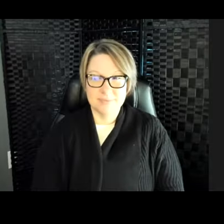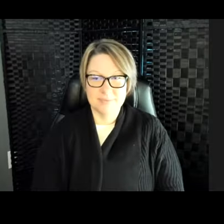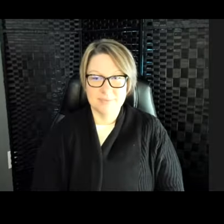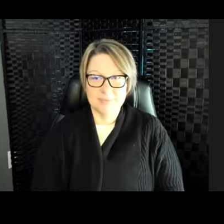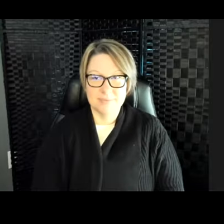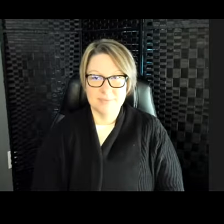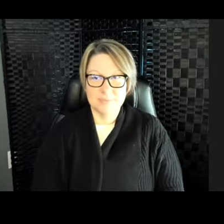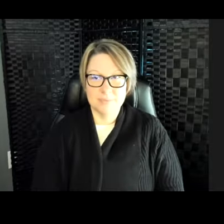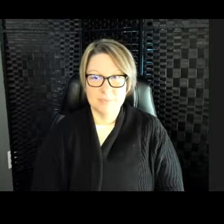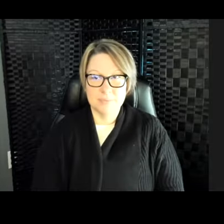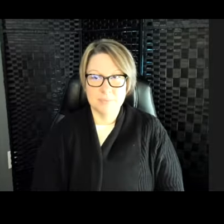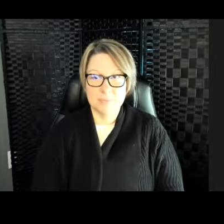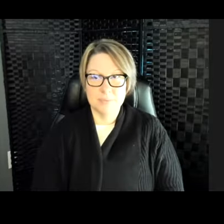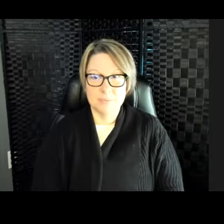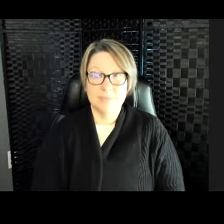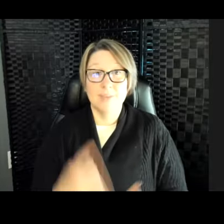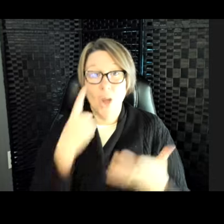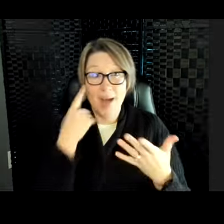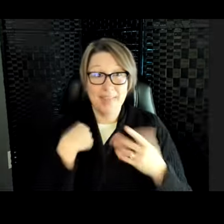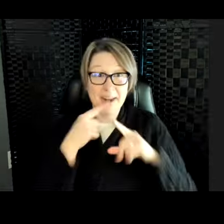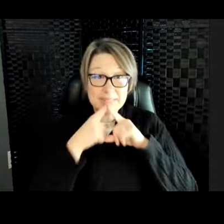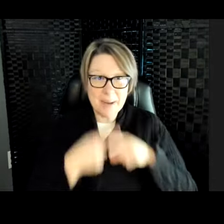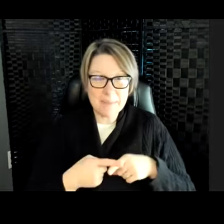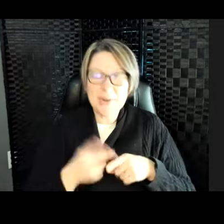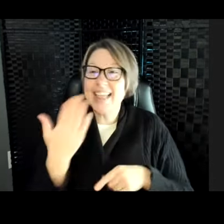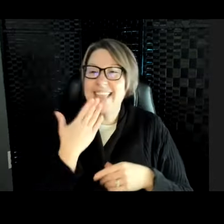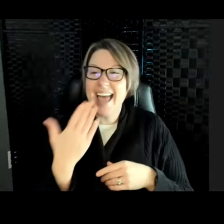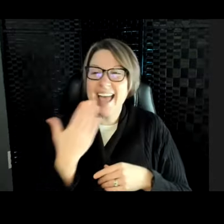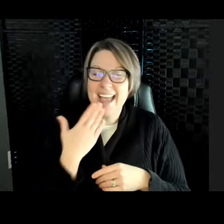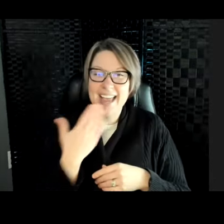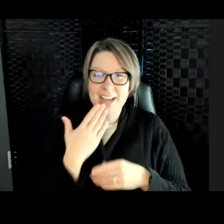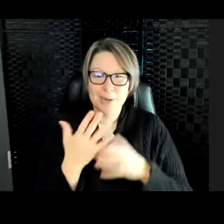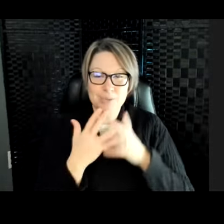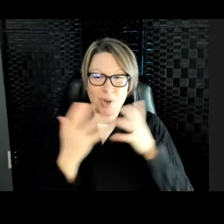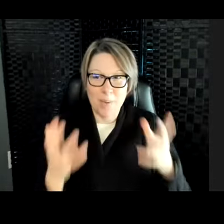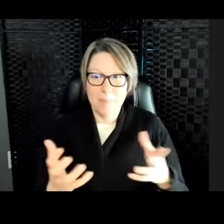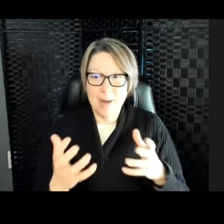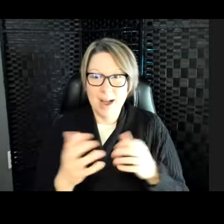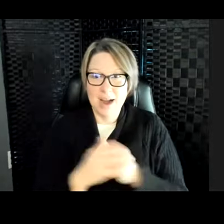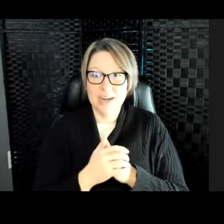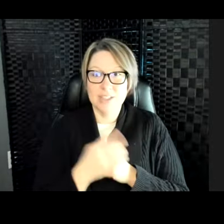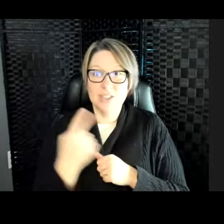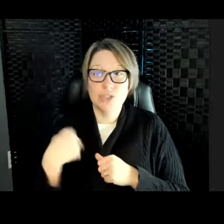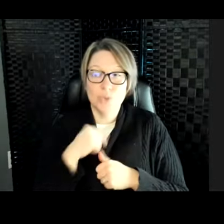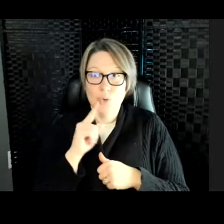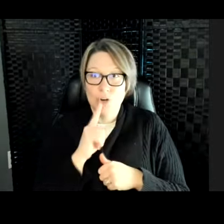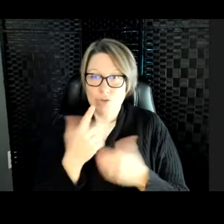I thought I was unmuted there. Thank you so, so much. We are so grateful for all of